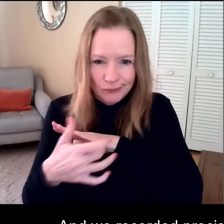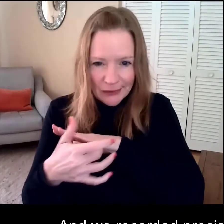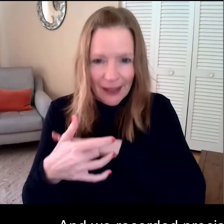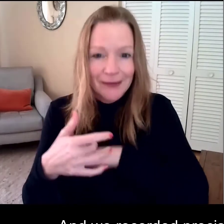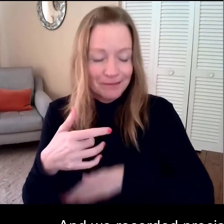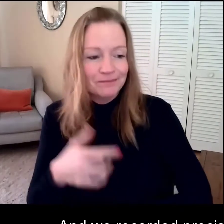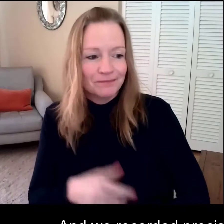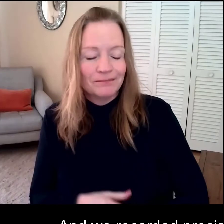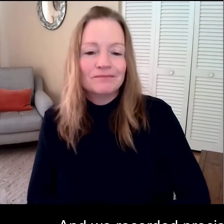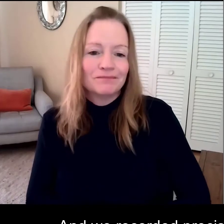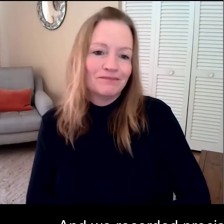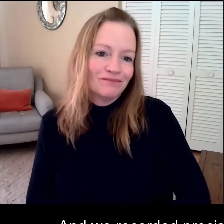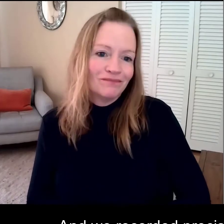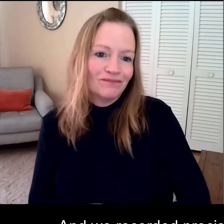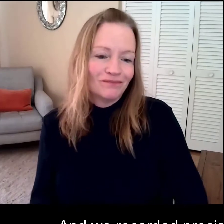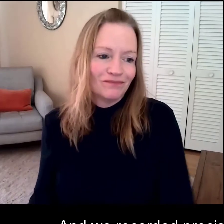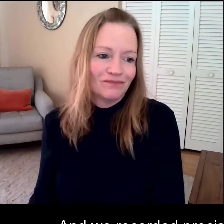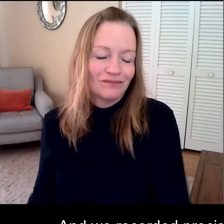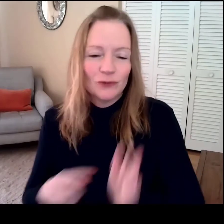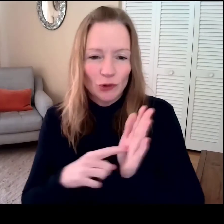video of signed narrative.